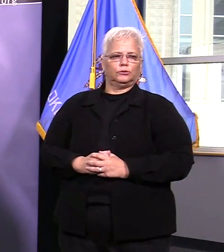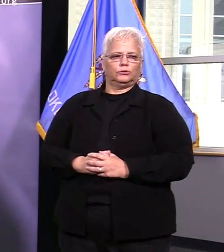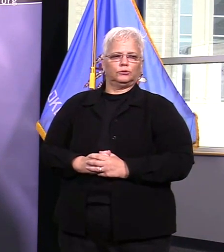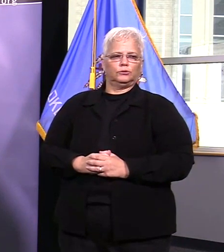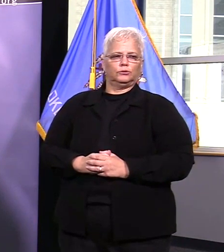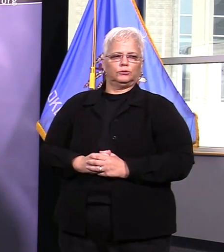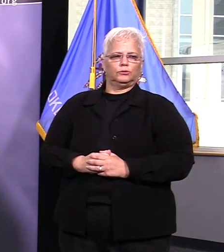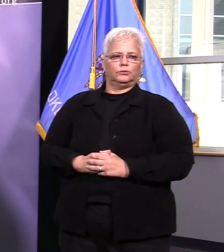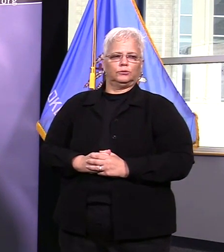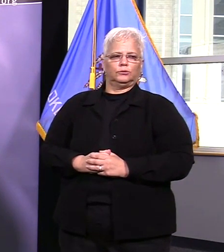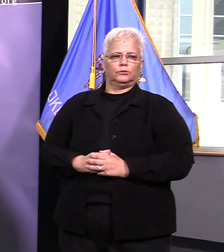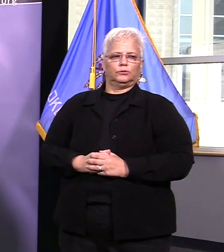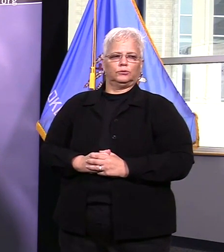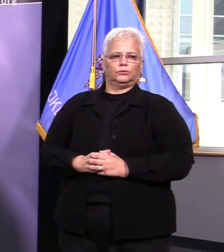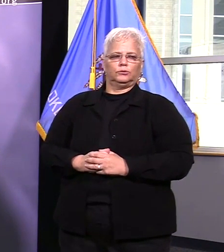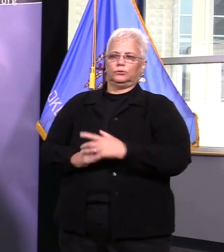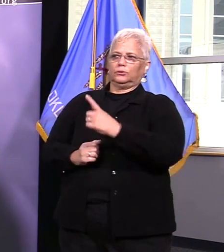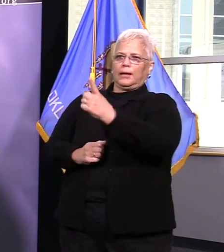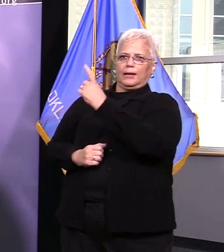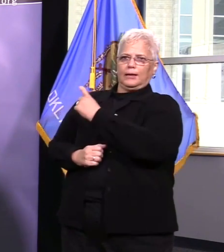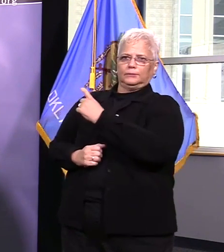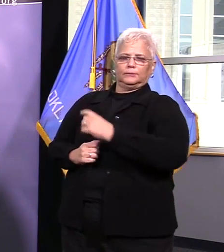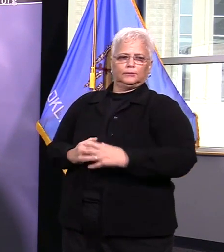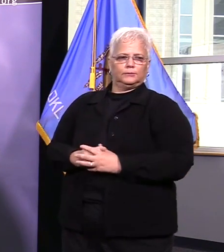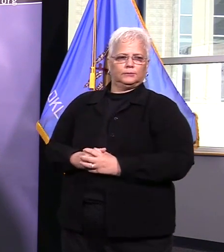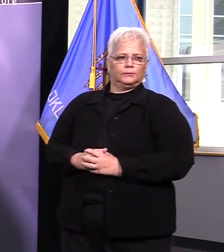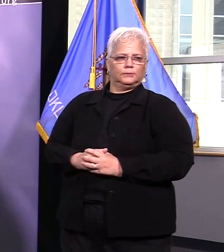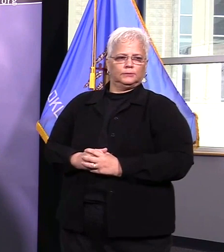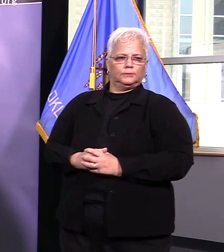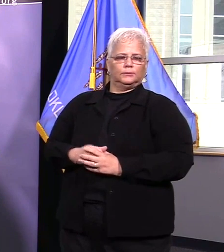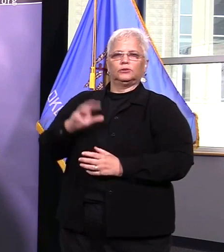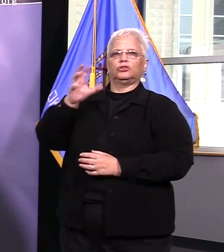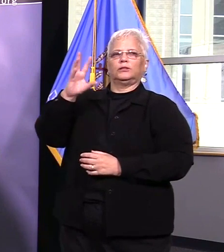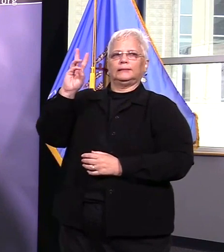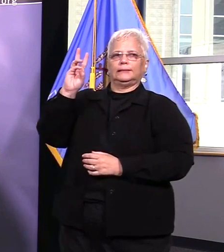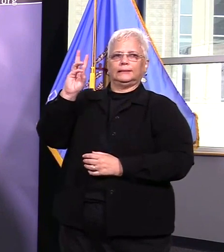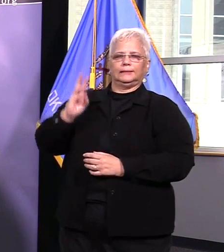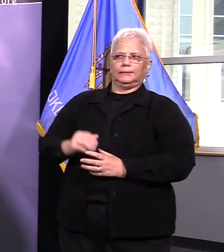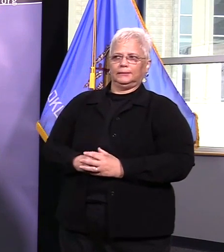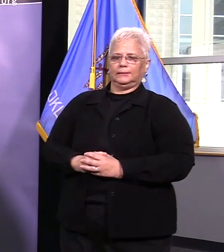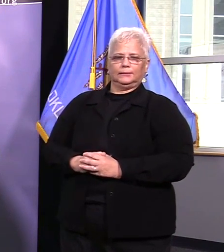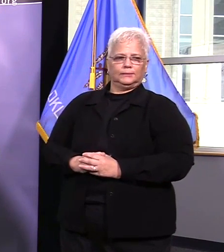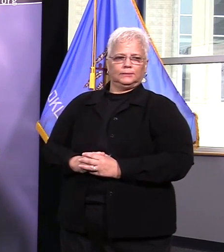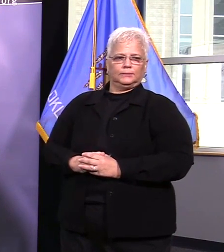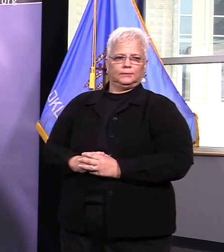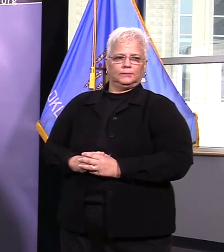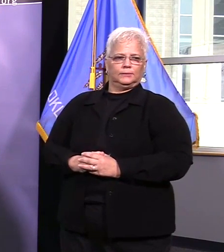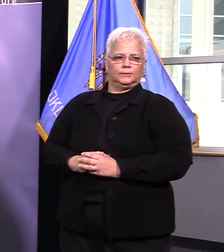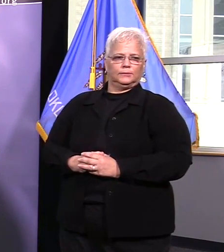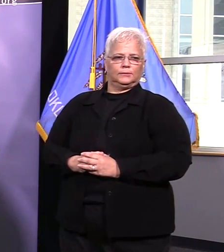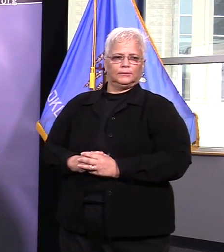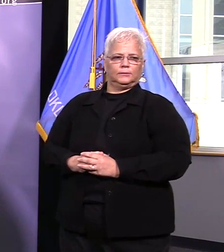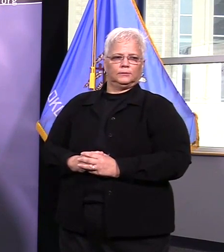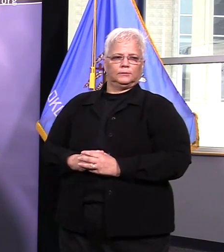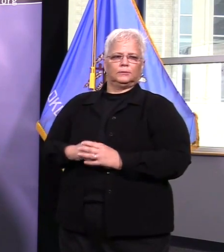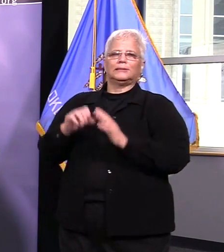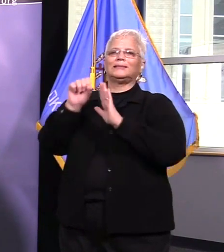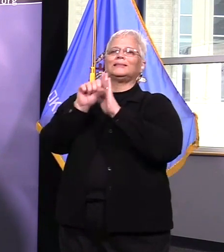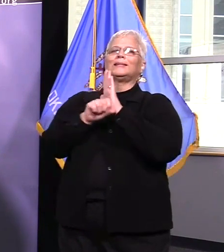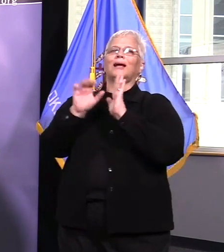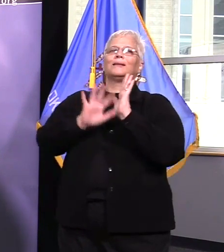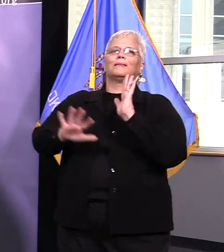accurate here as well um as they can we don't we don't reveal that kind of information bottom line is that we